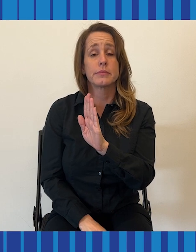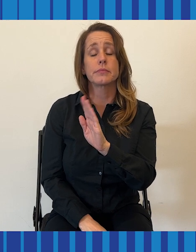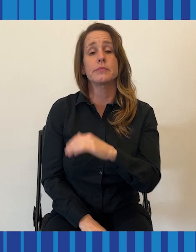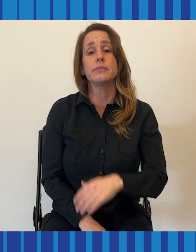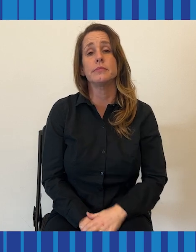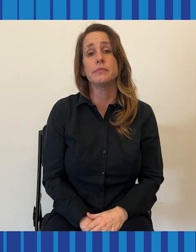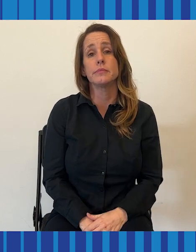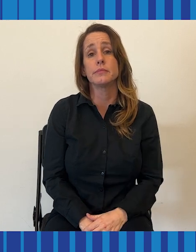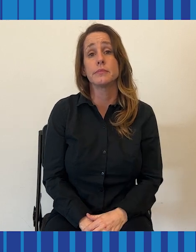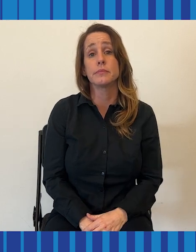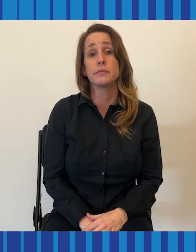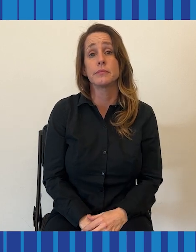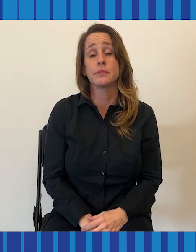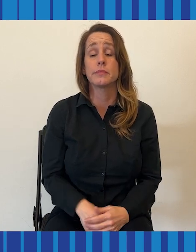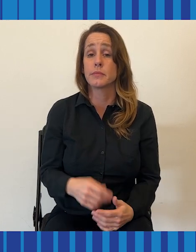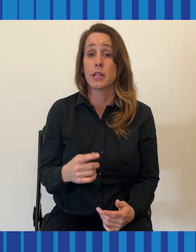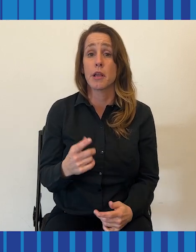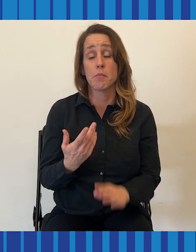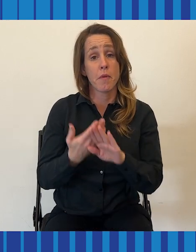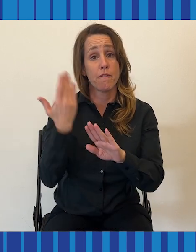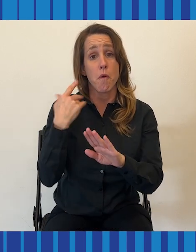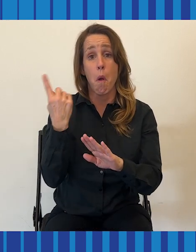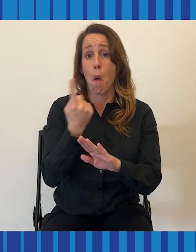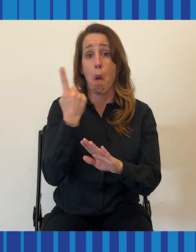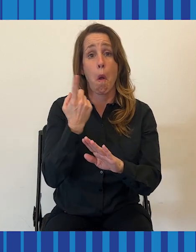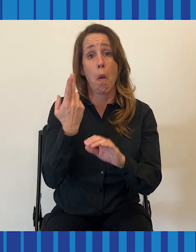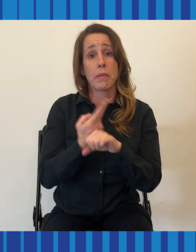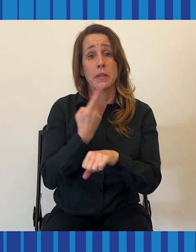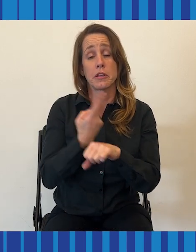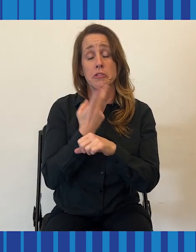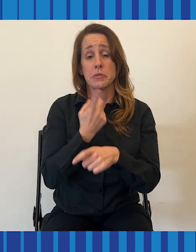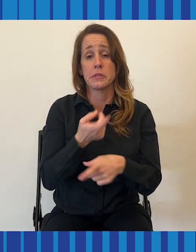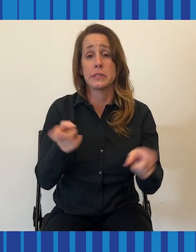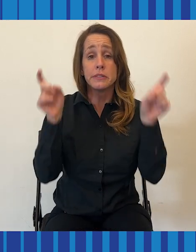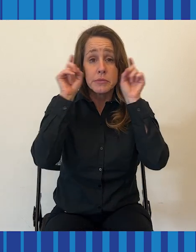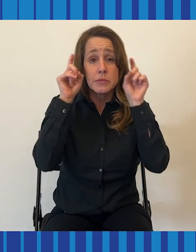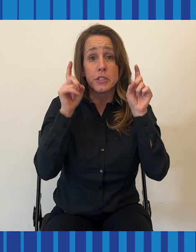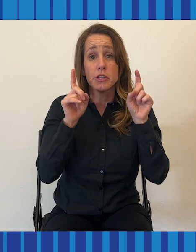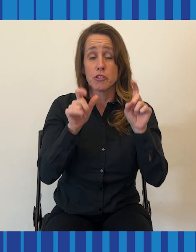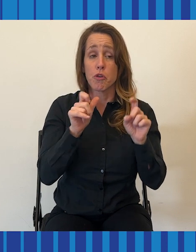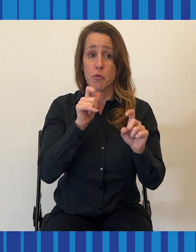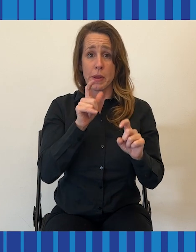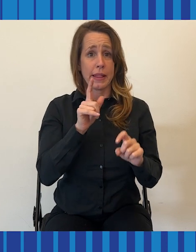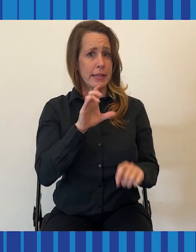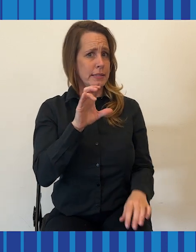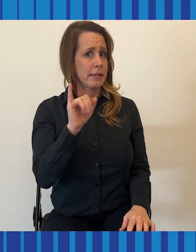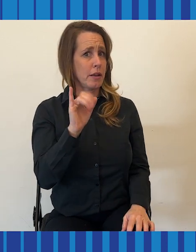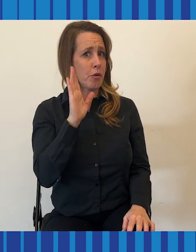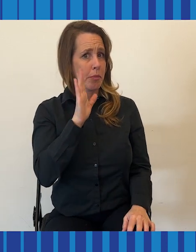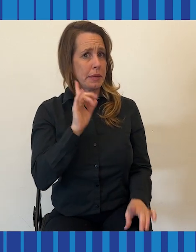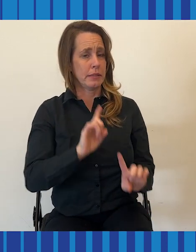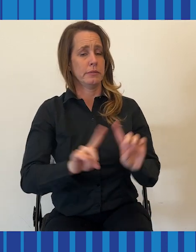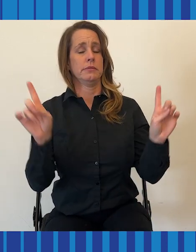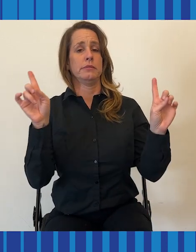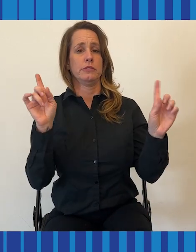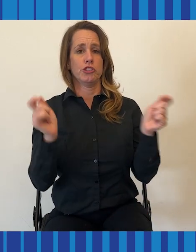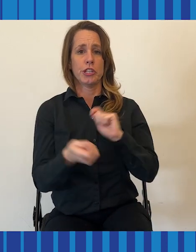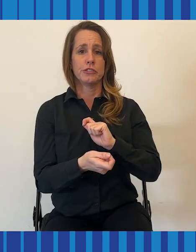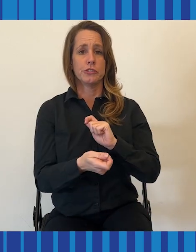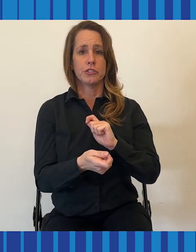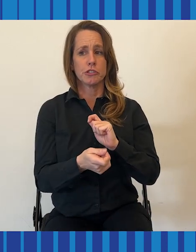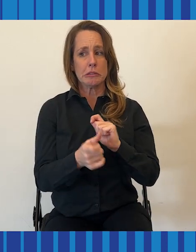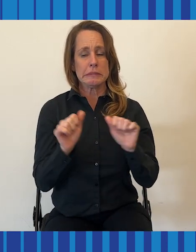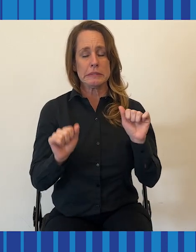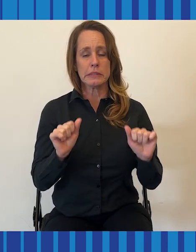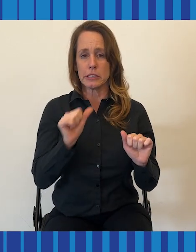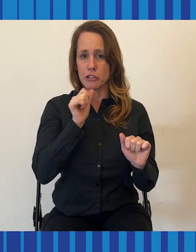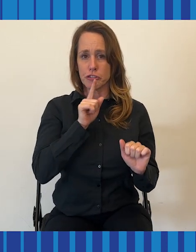Stephanie Gurley- Until this point, Stephanie had only used hearing aids, so this was a drastic change, and she